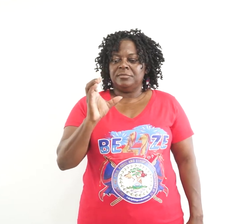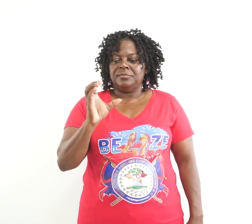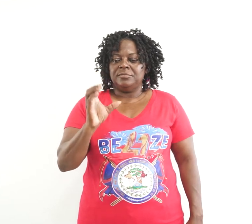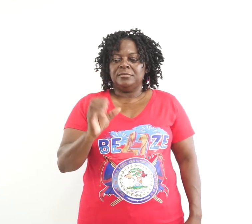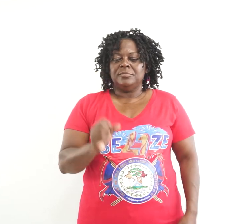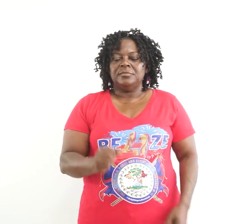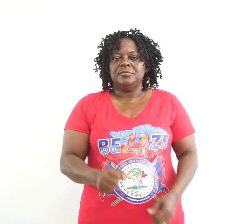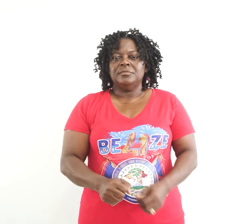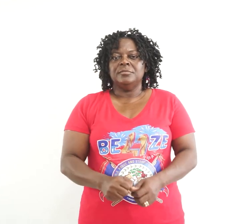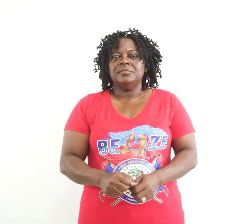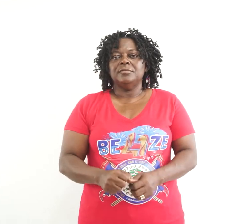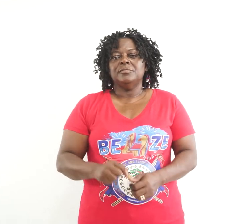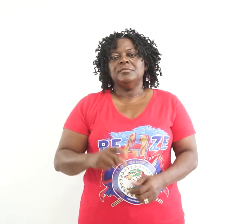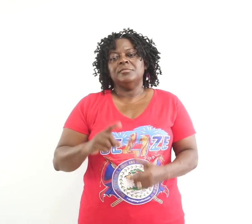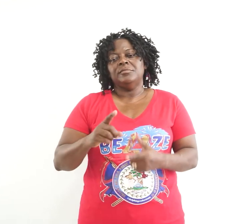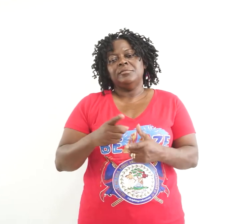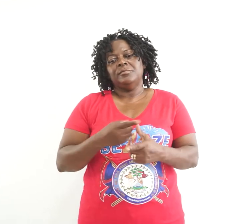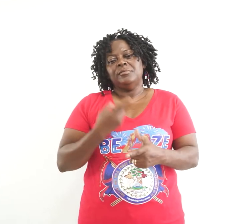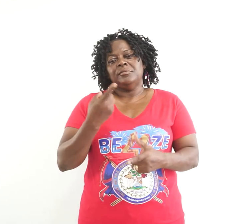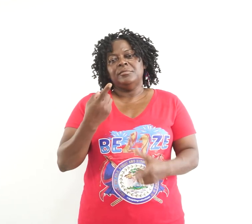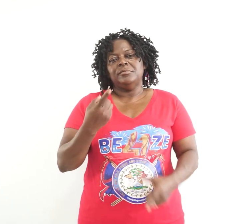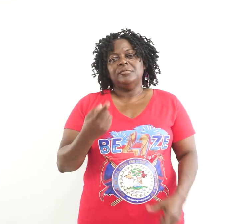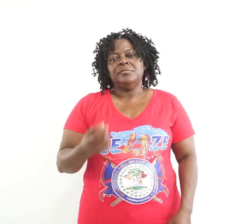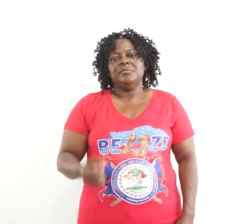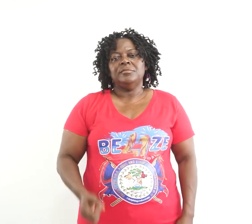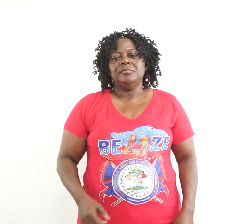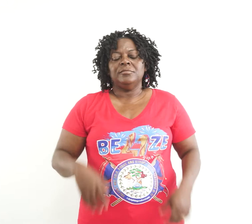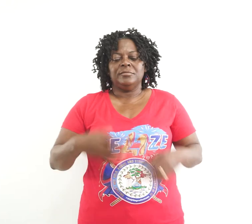once. Now shake hands out.